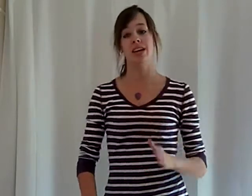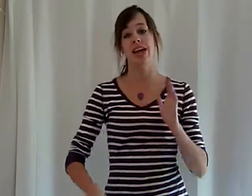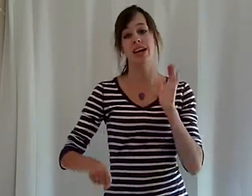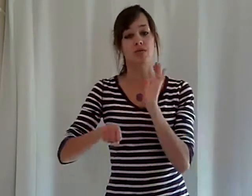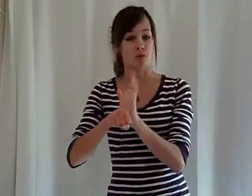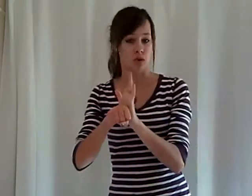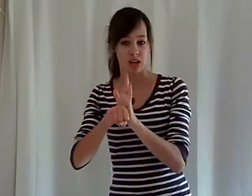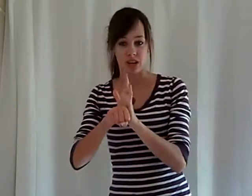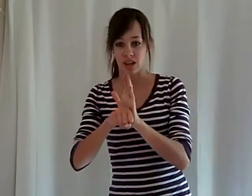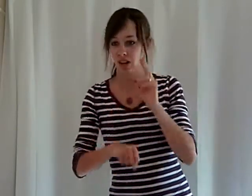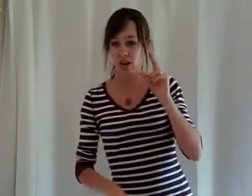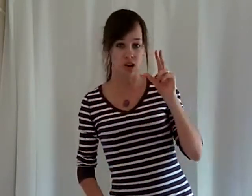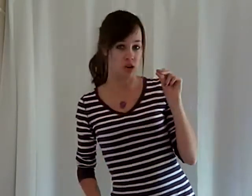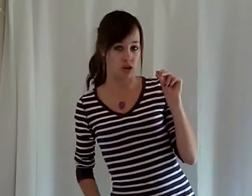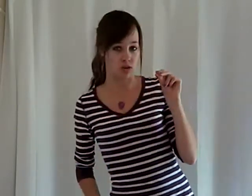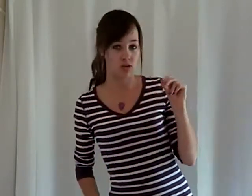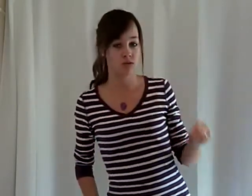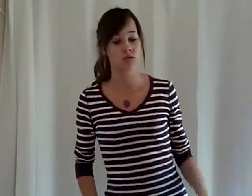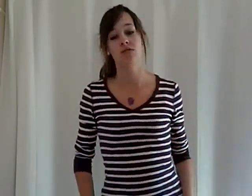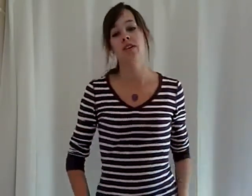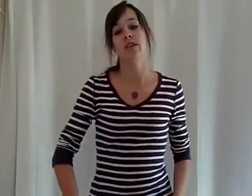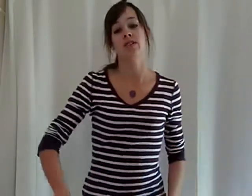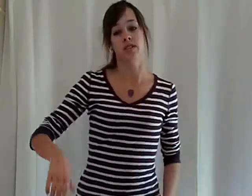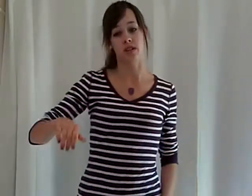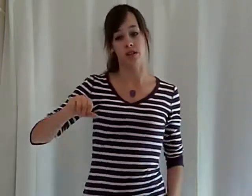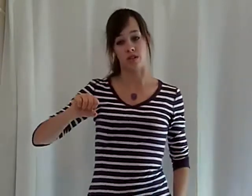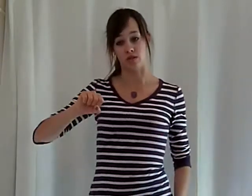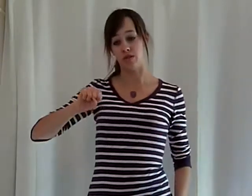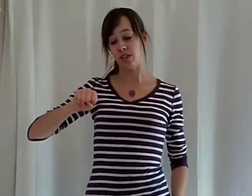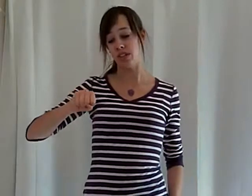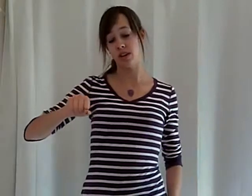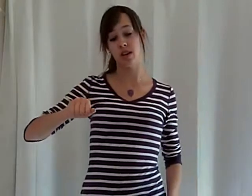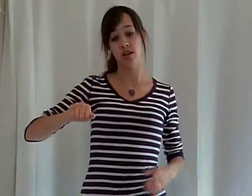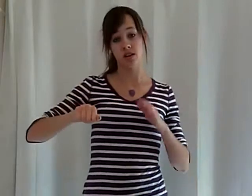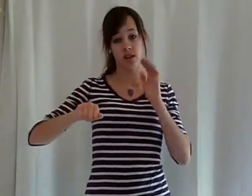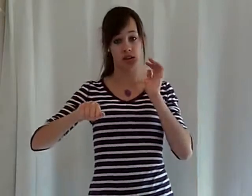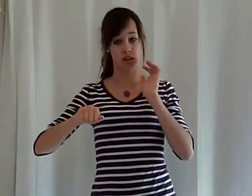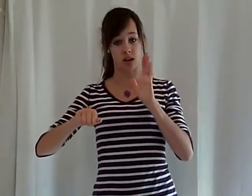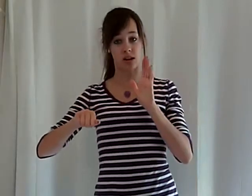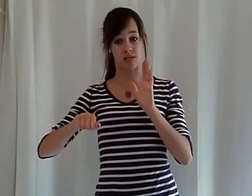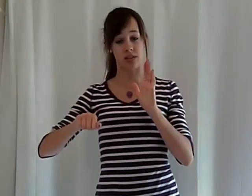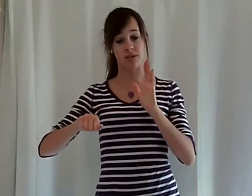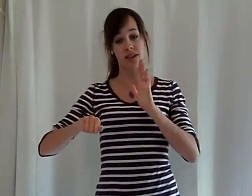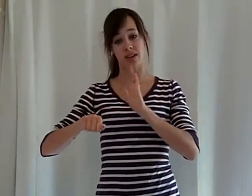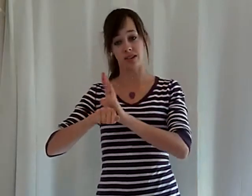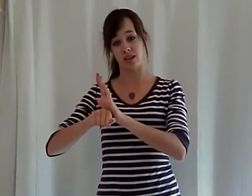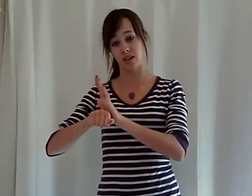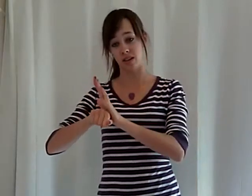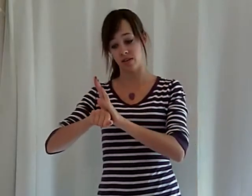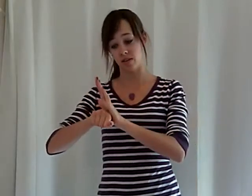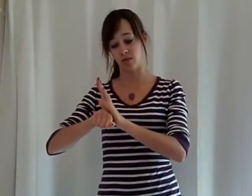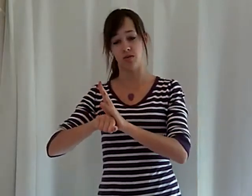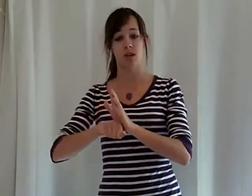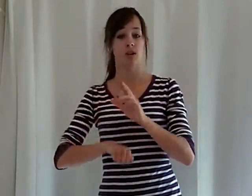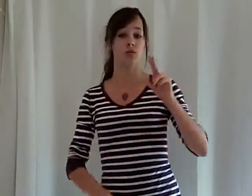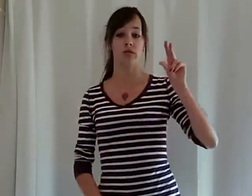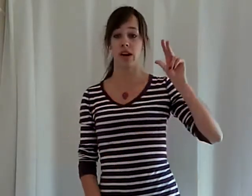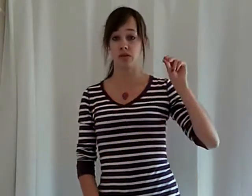And warning, no. So you can do fist here. Don't hand here. Without